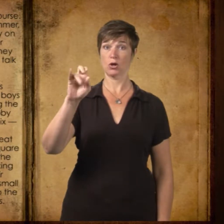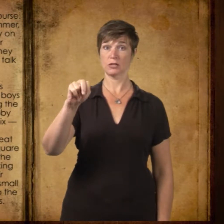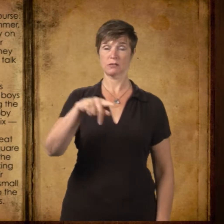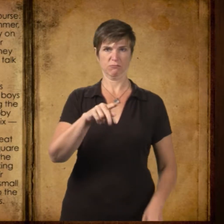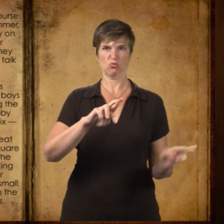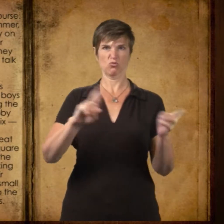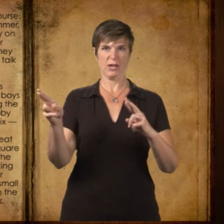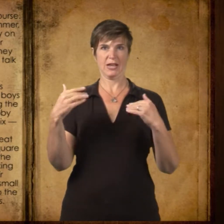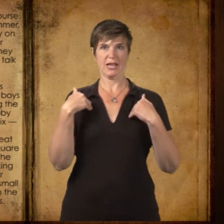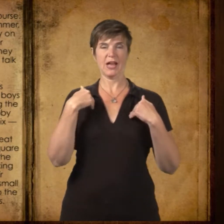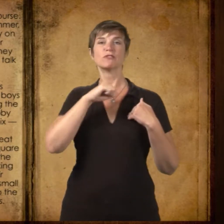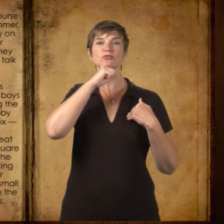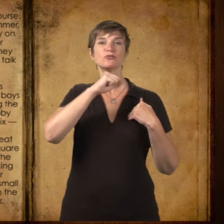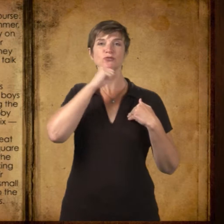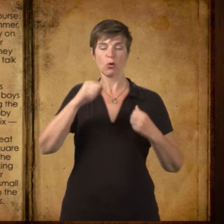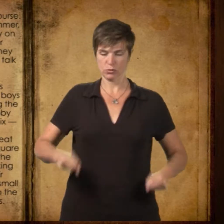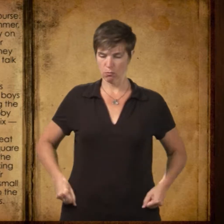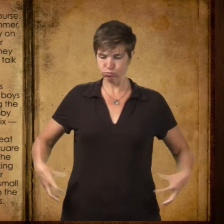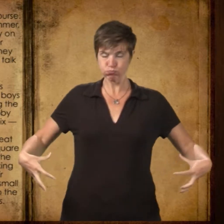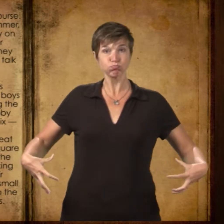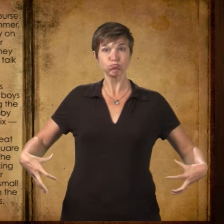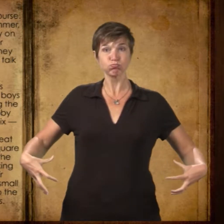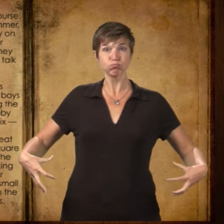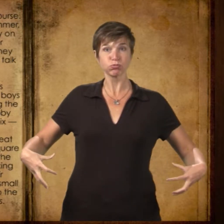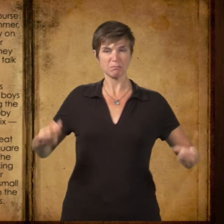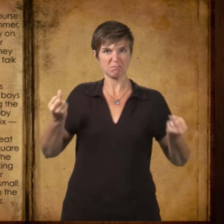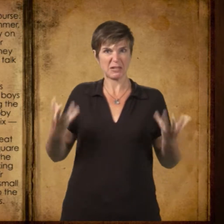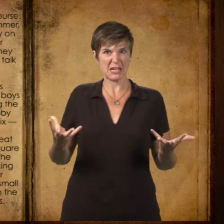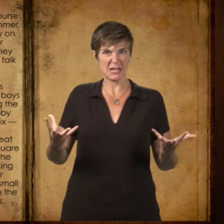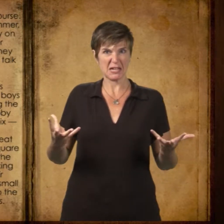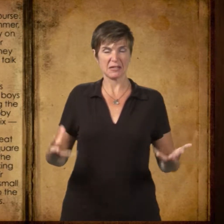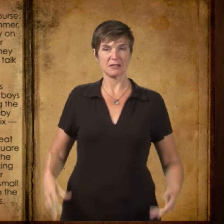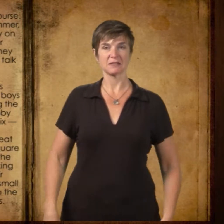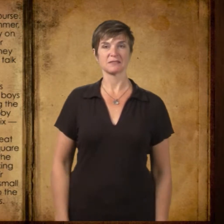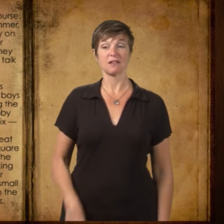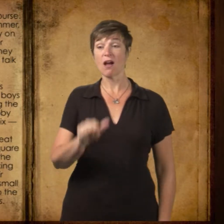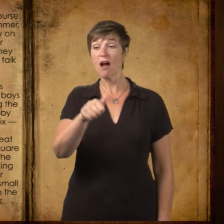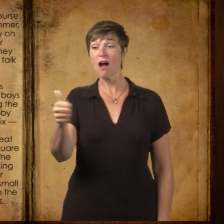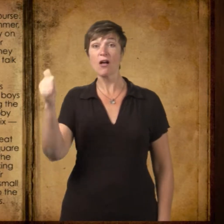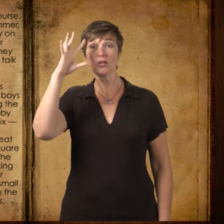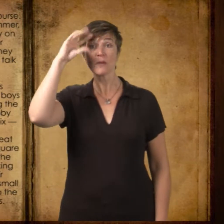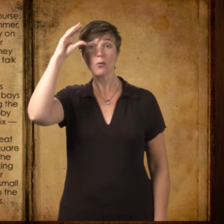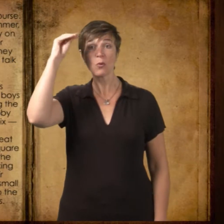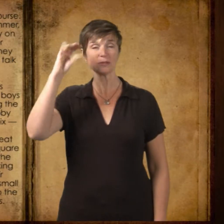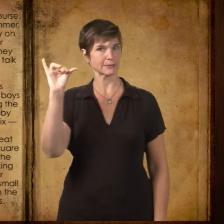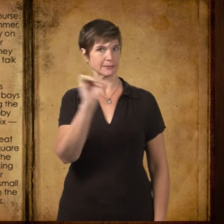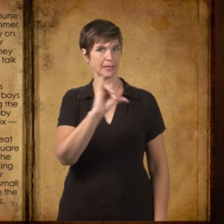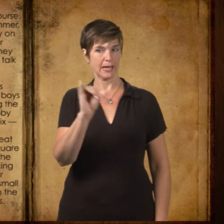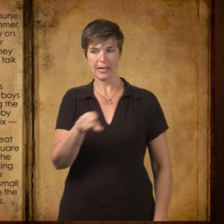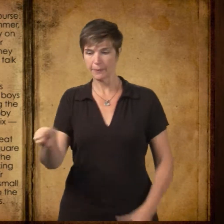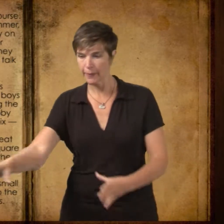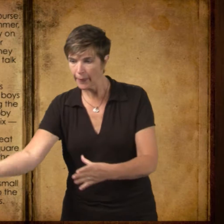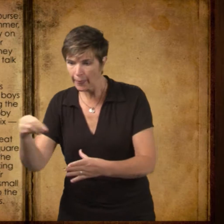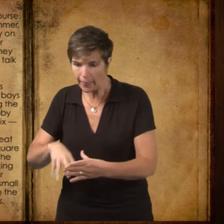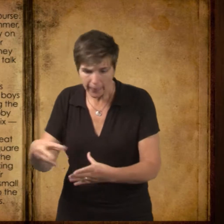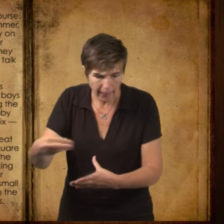Bobby Martin had already stuffed his pockets full of stones, and the other boys soon followed his